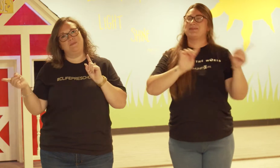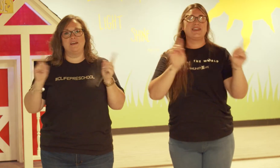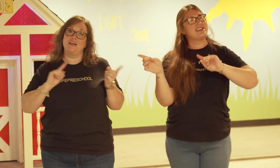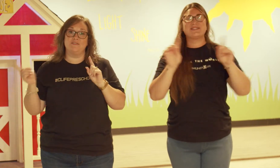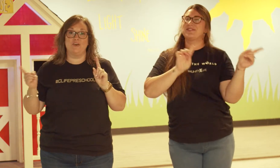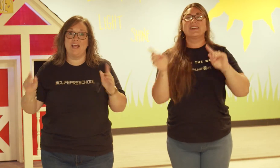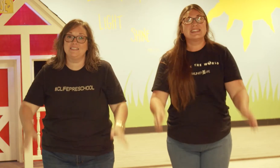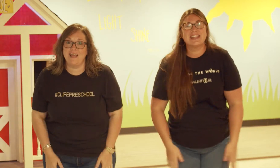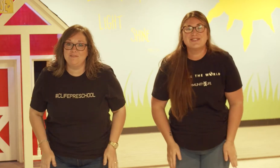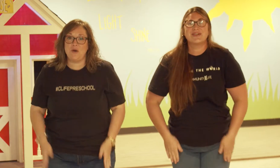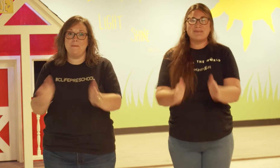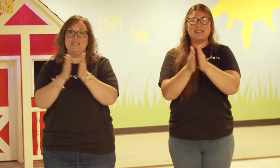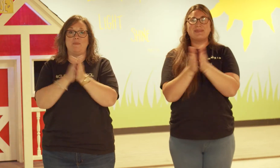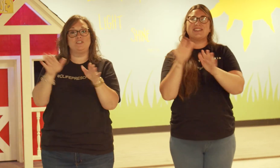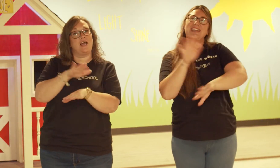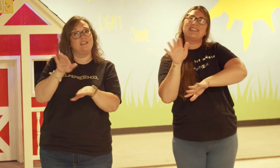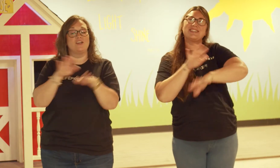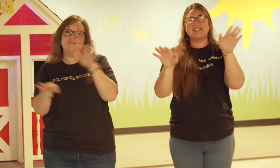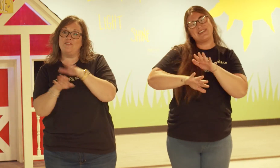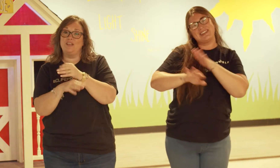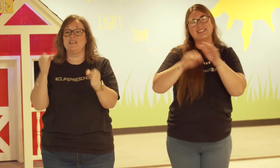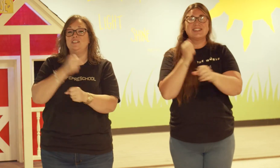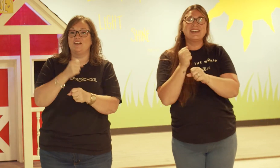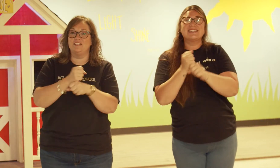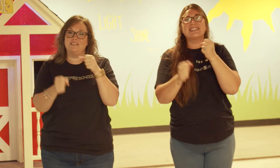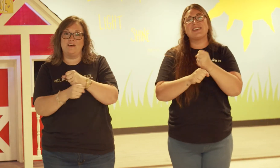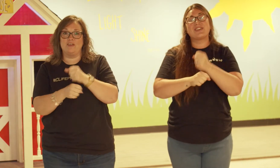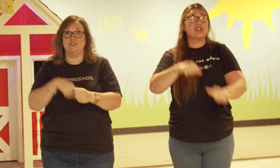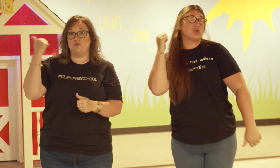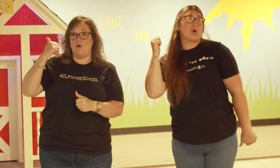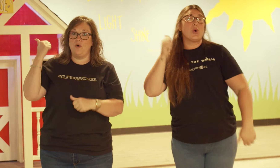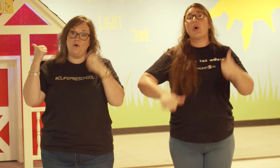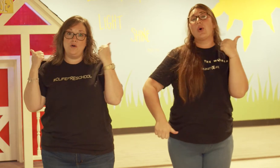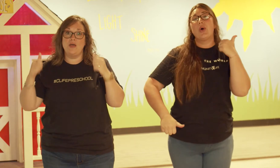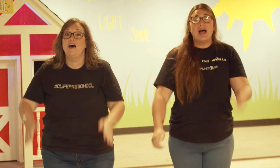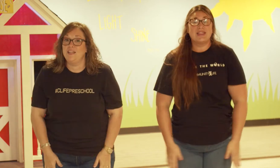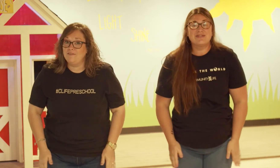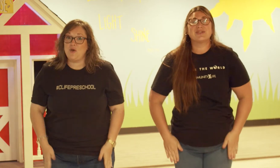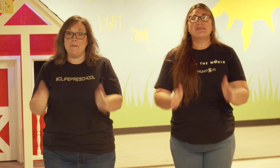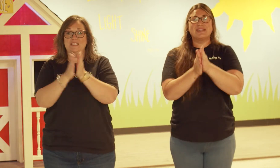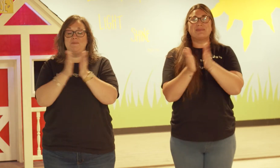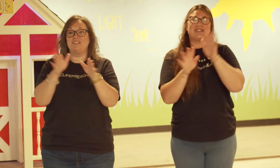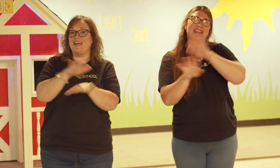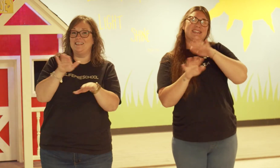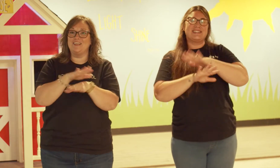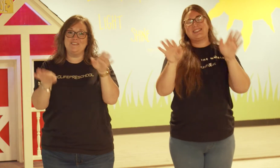spirit Cause the fruit is love, joy, peace, space Kindness, goodness, faithfulness, gentleness, and self-control Love, joy, peace, space Kindness, goodness,